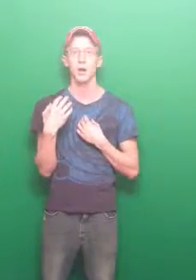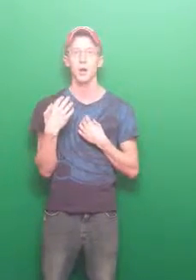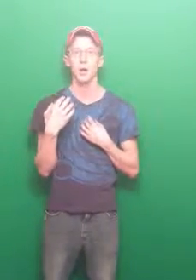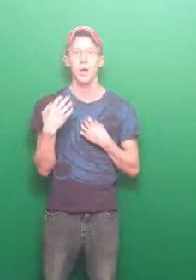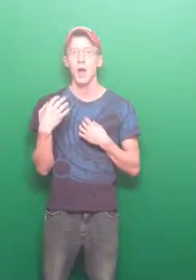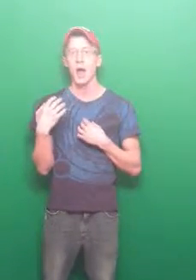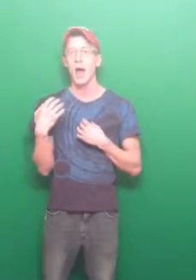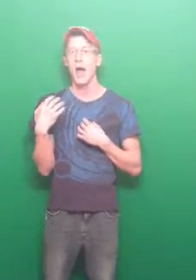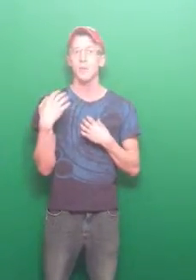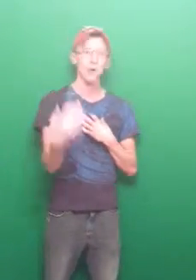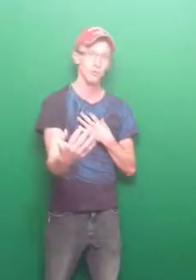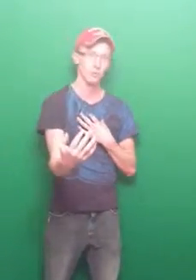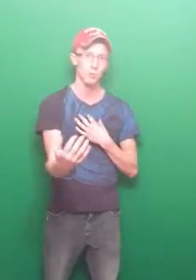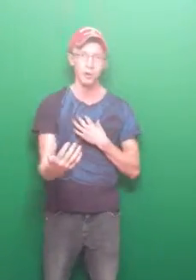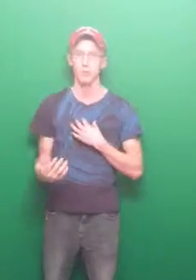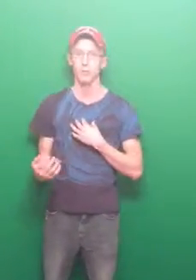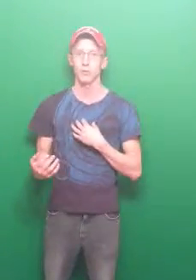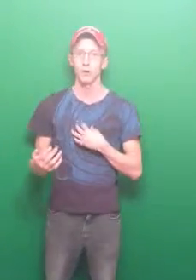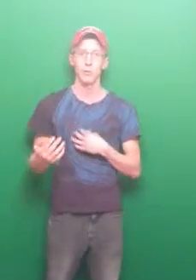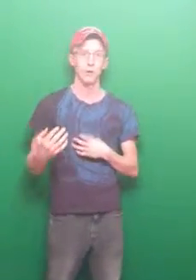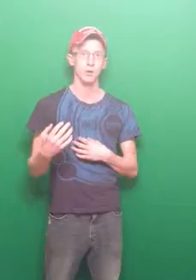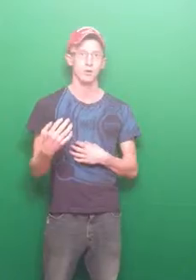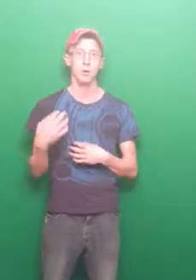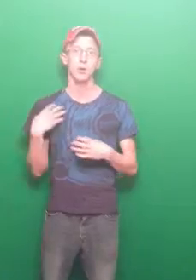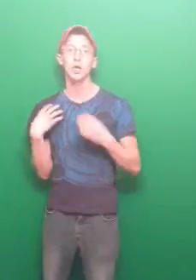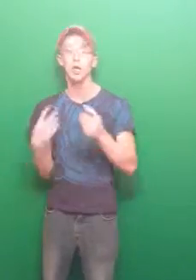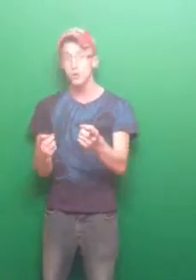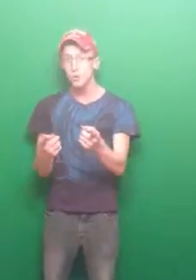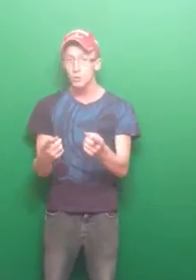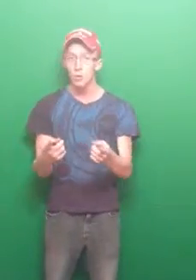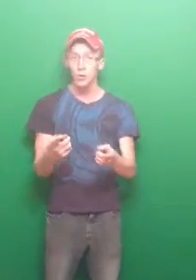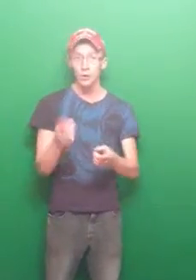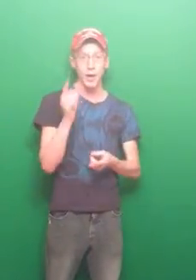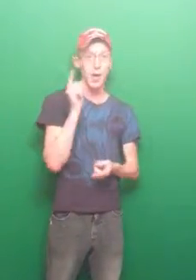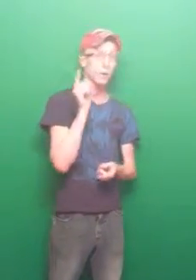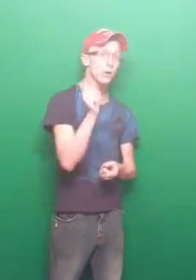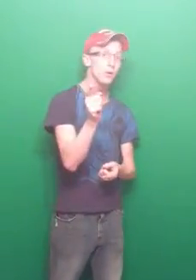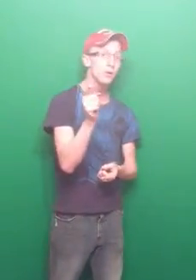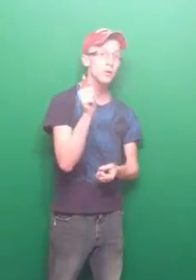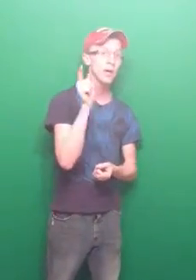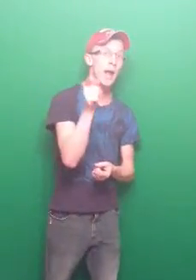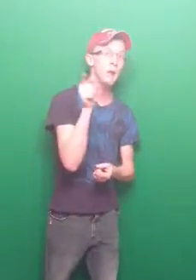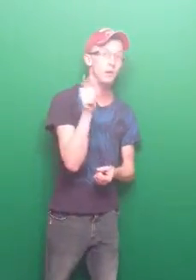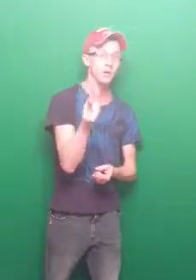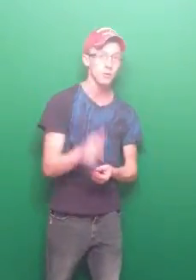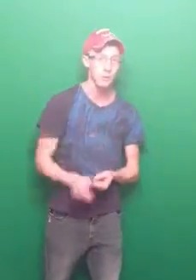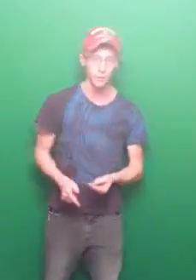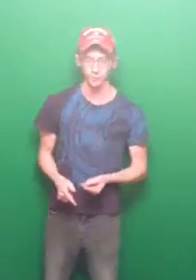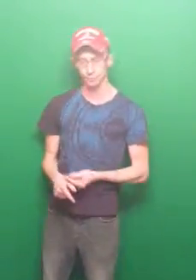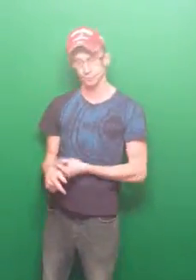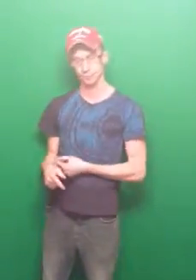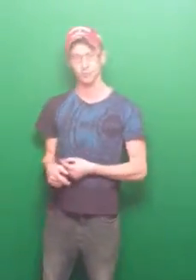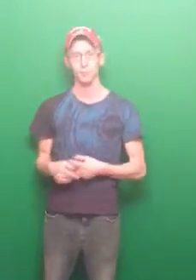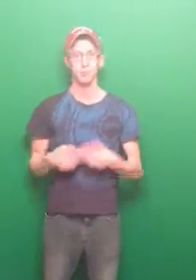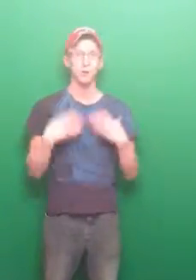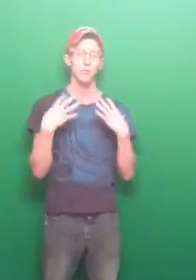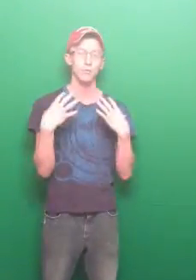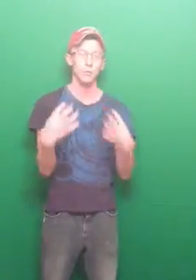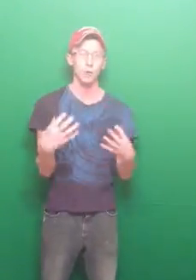I had a personal breakthrough, and I want to tell you how you can have one too. So,